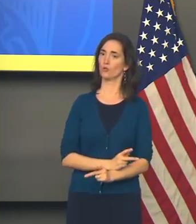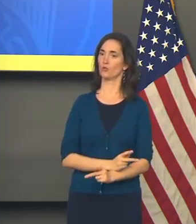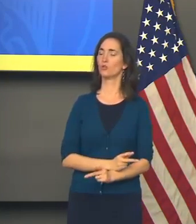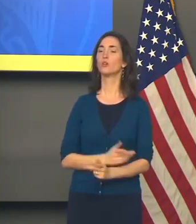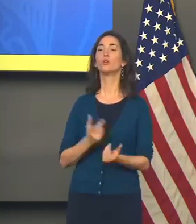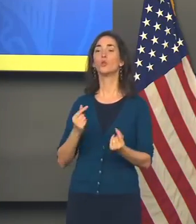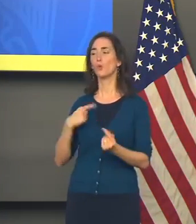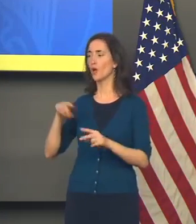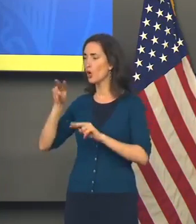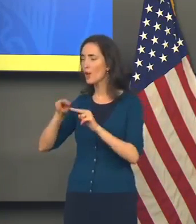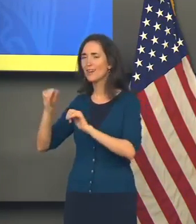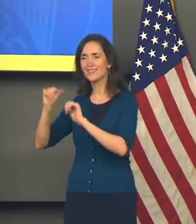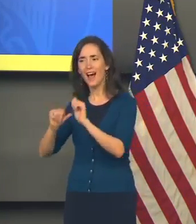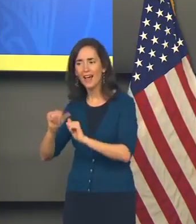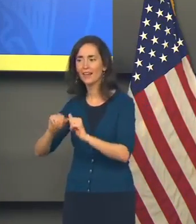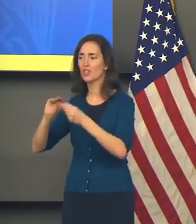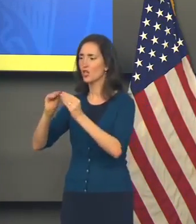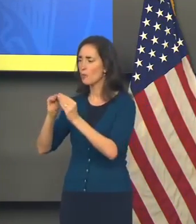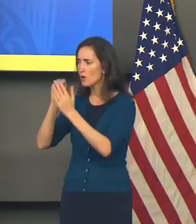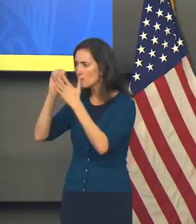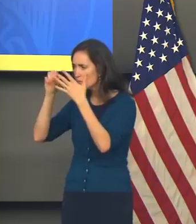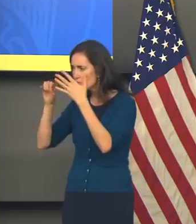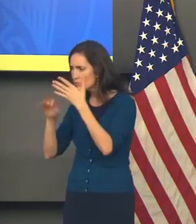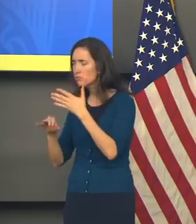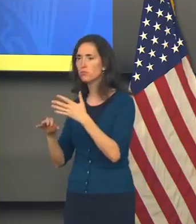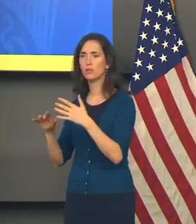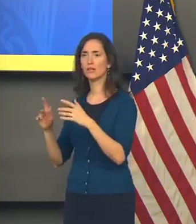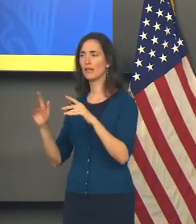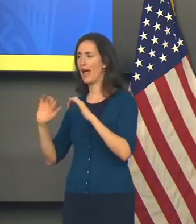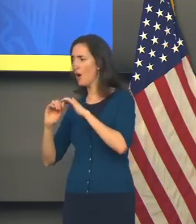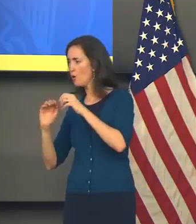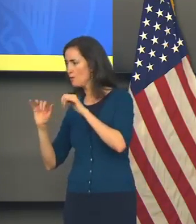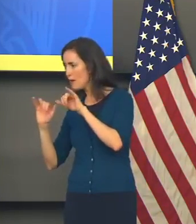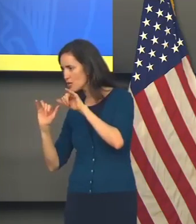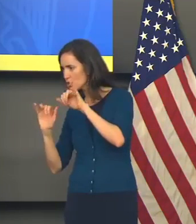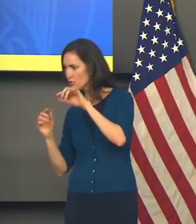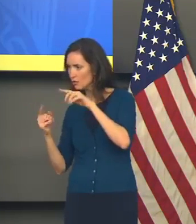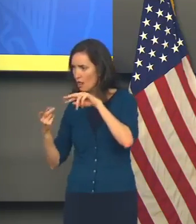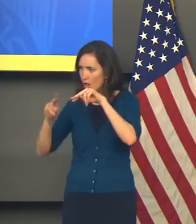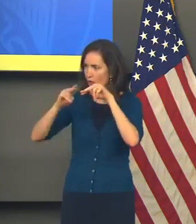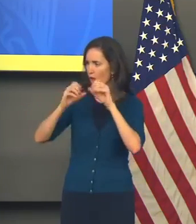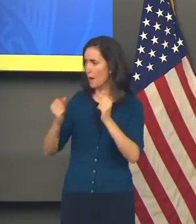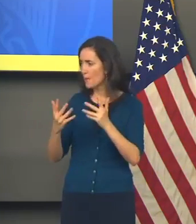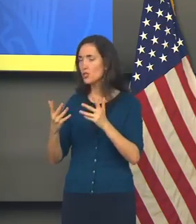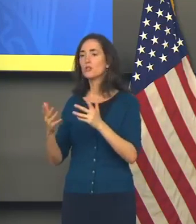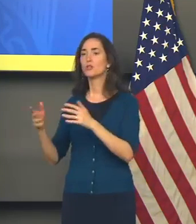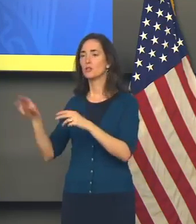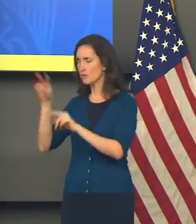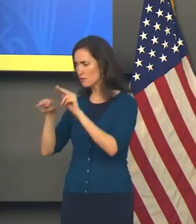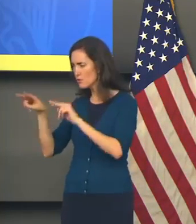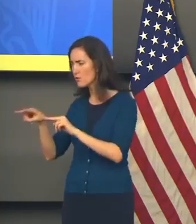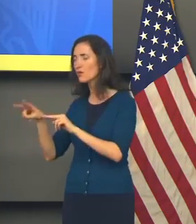data. We're going to look at the science. We're going to look at the trends. And we will make the decisions that are necessary.